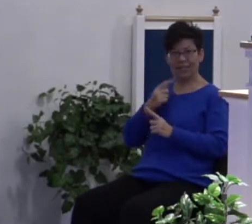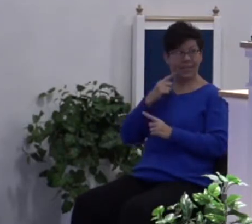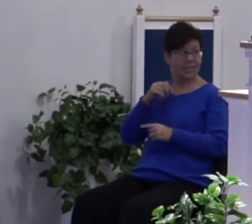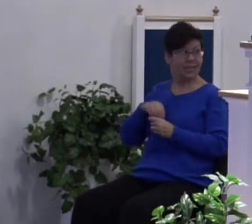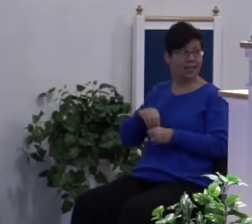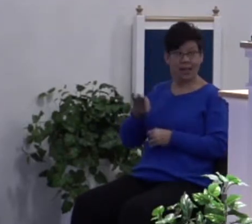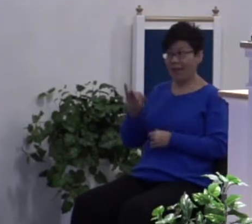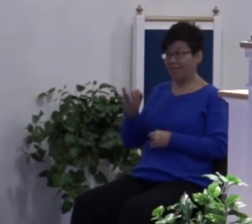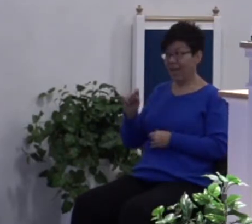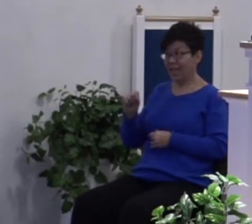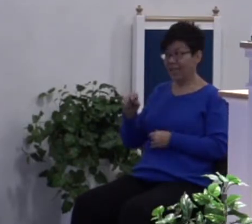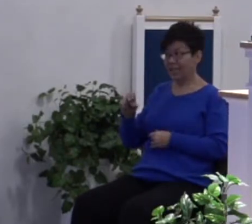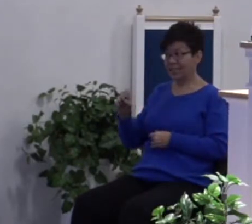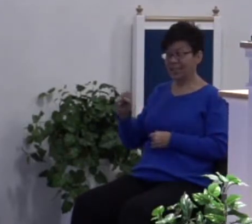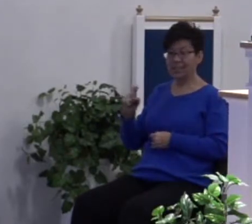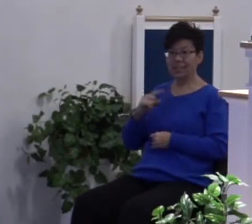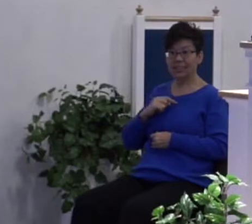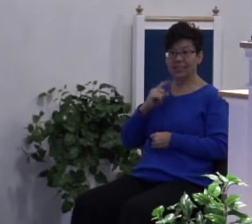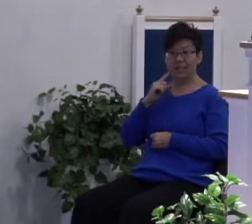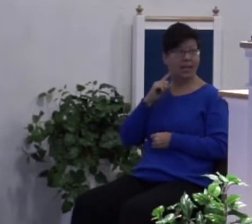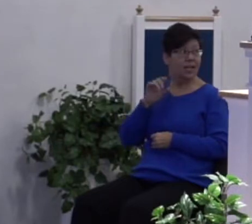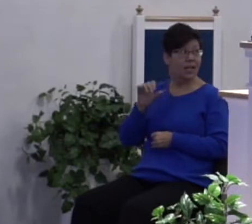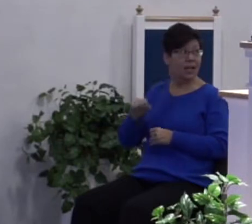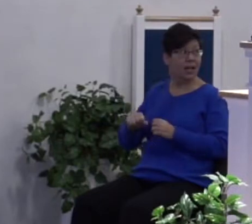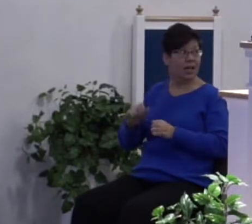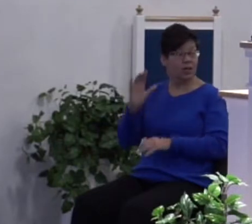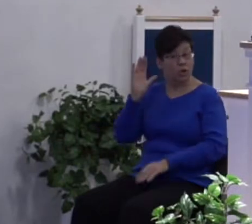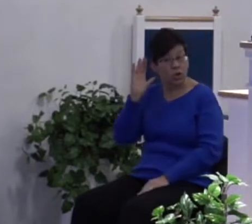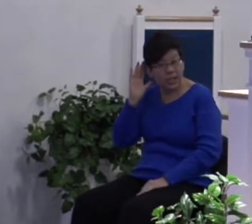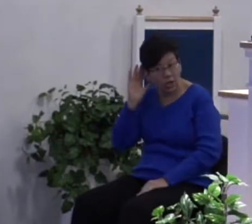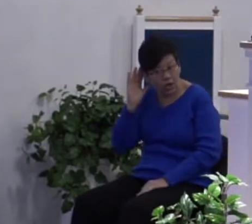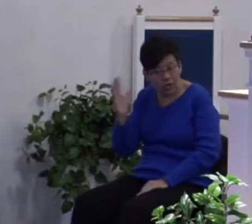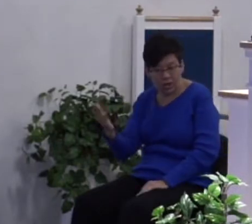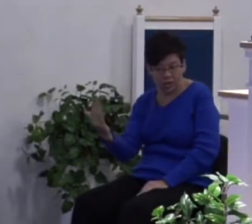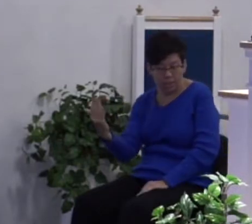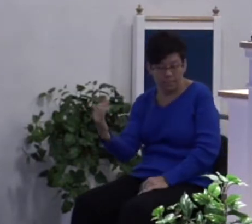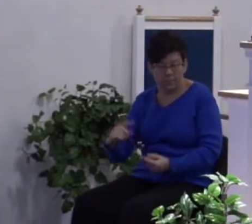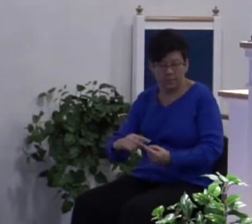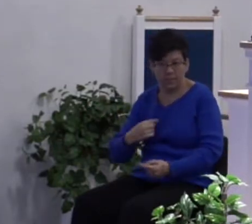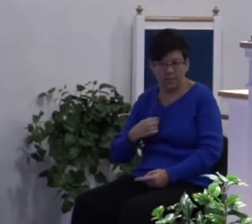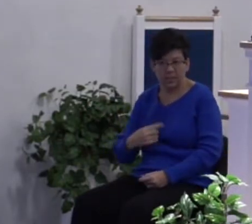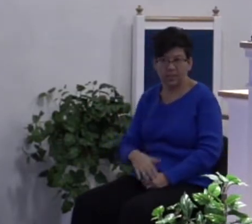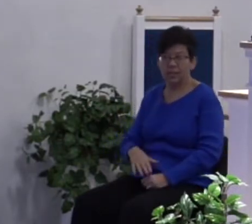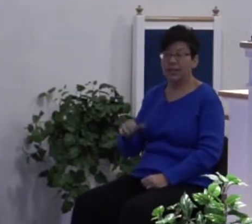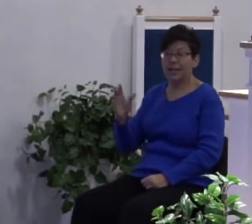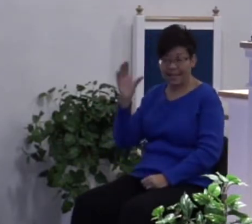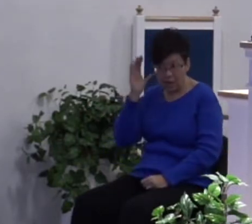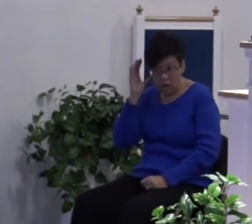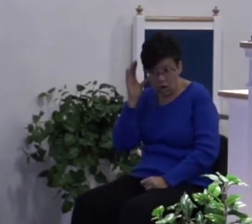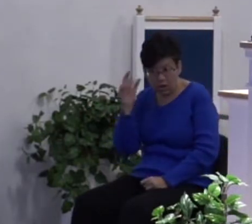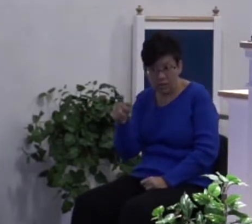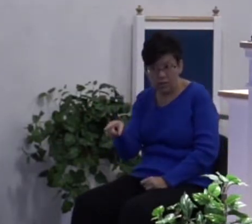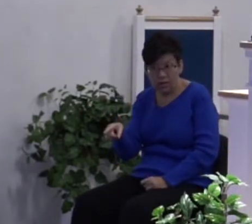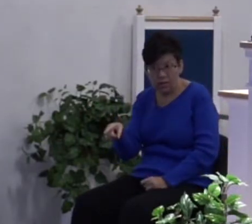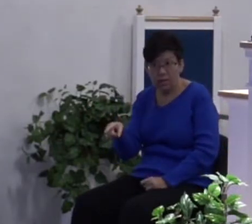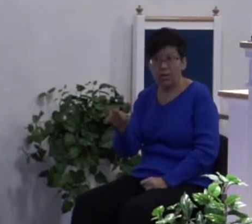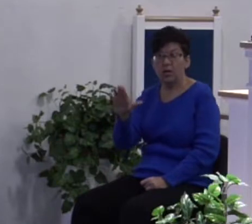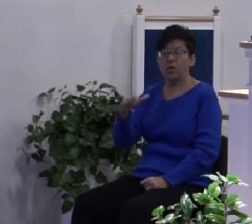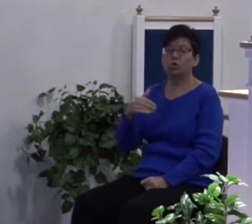Incline your ear and come unto me. Hear and your soul shall